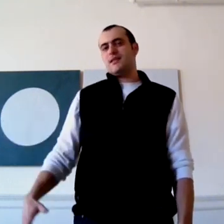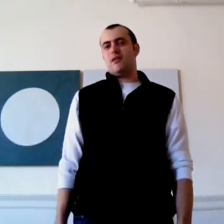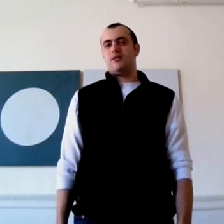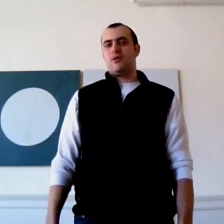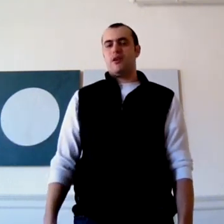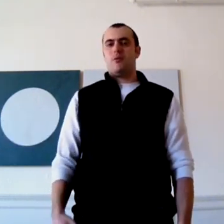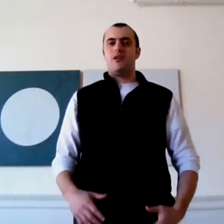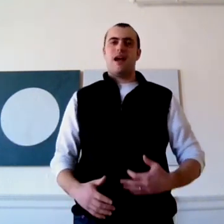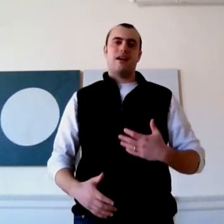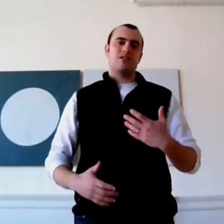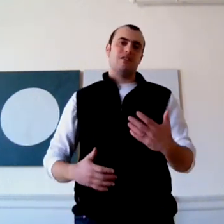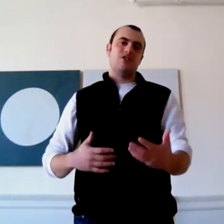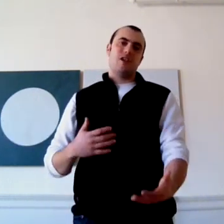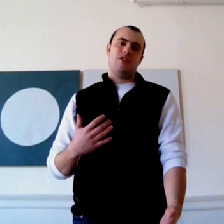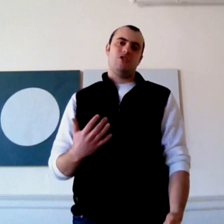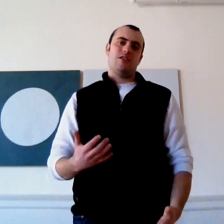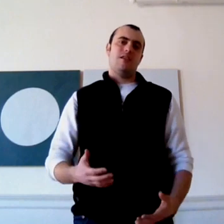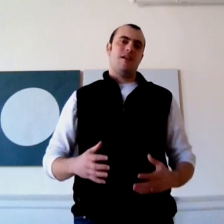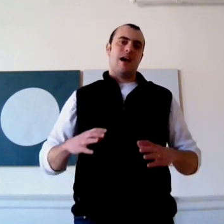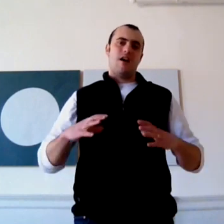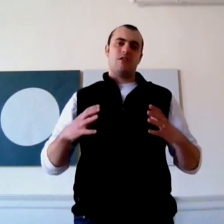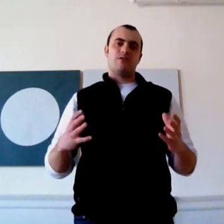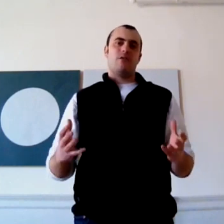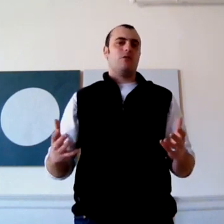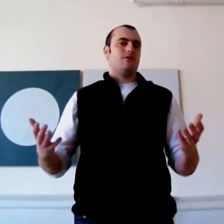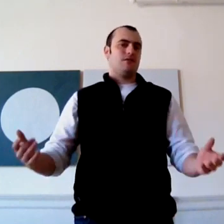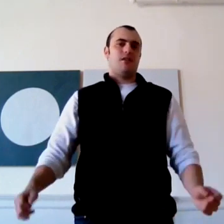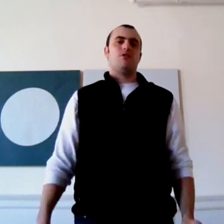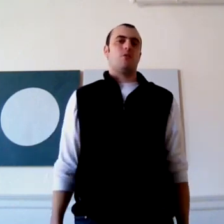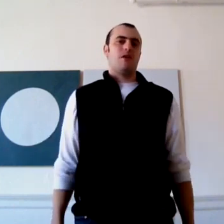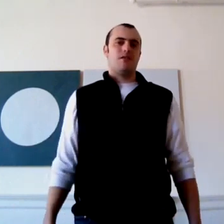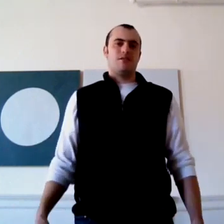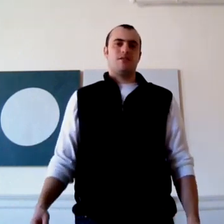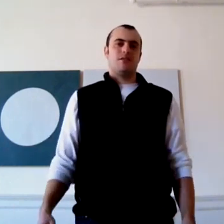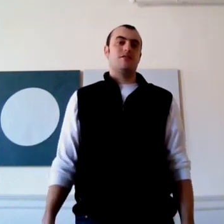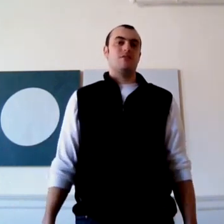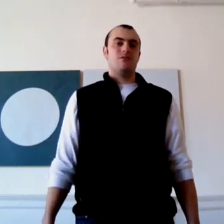territory where you're actually changing how your focus and your awareness is used.